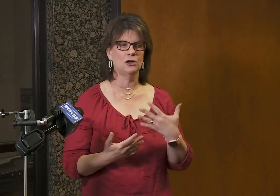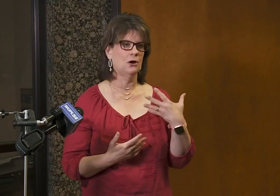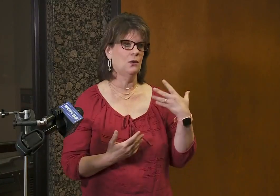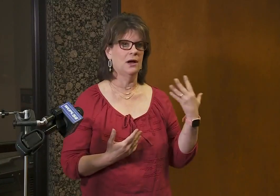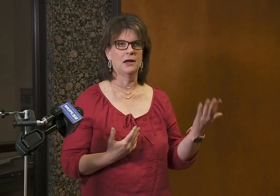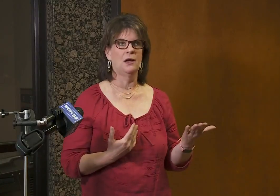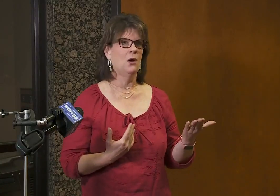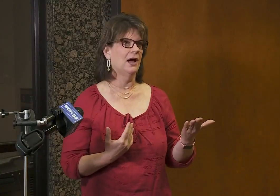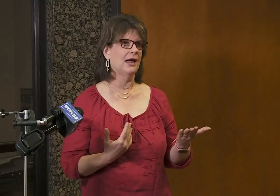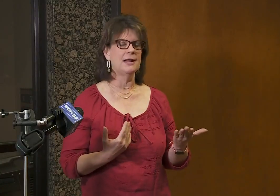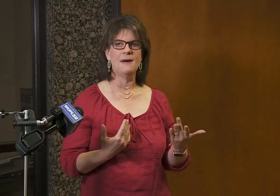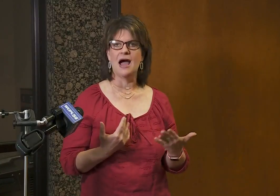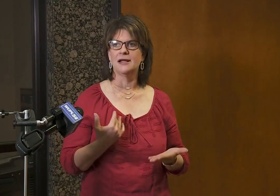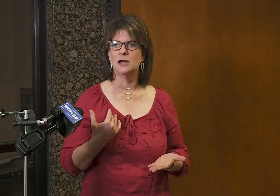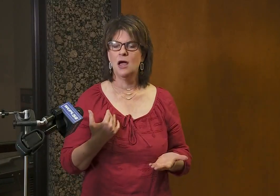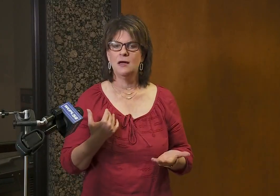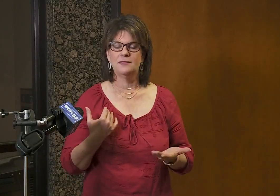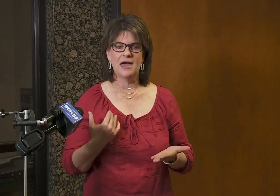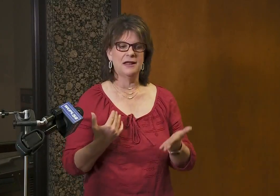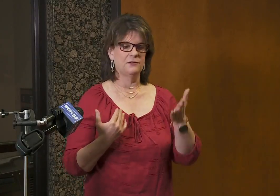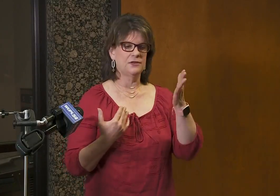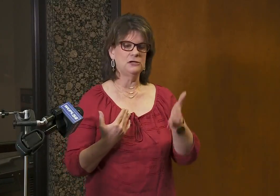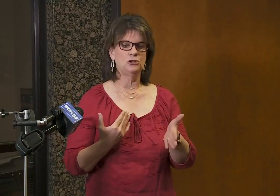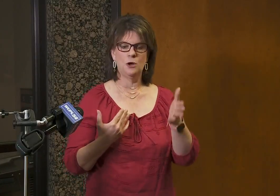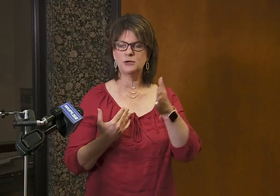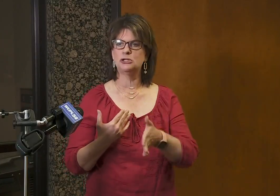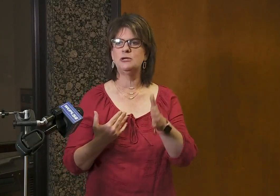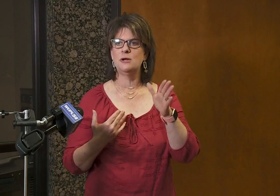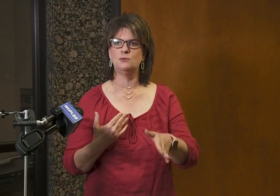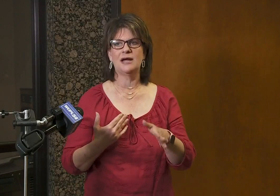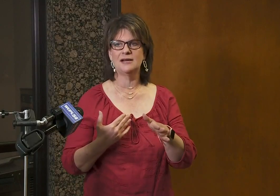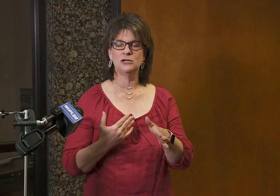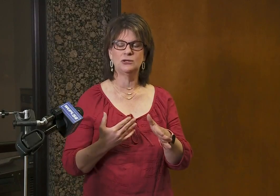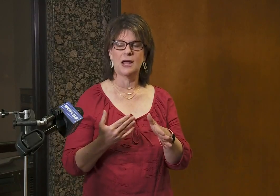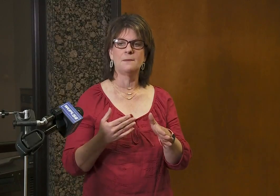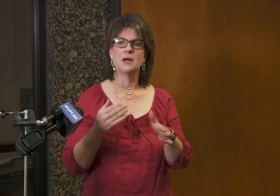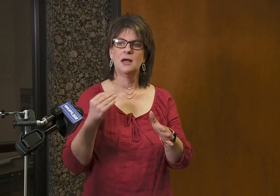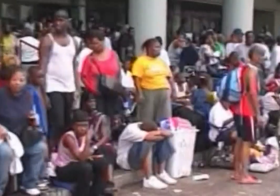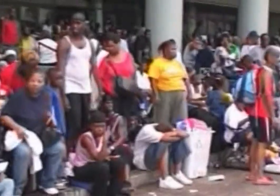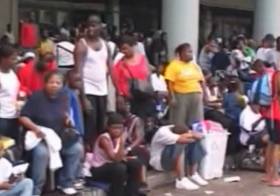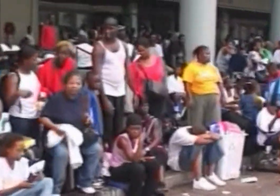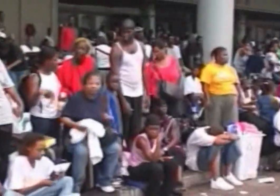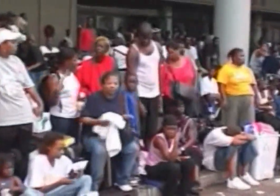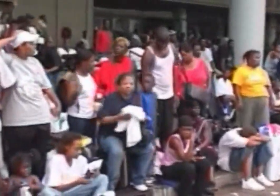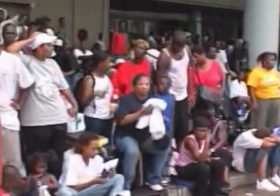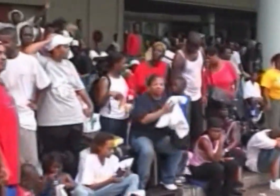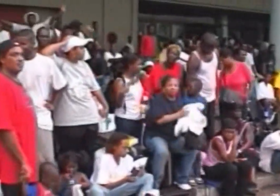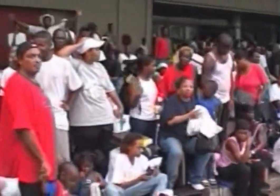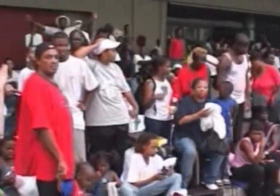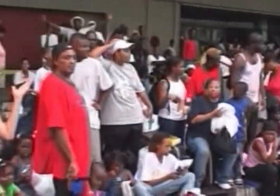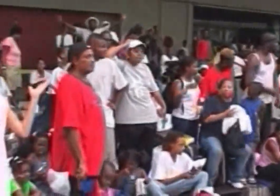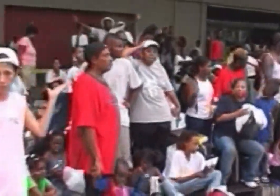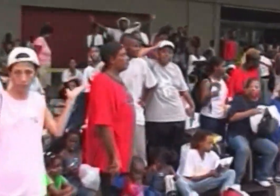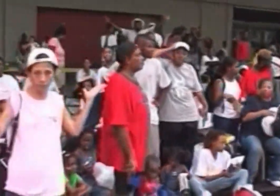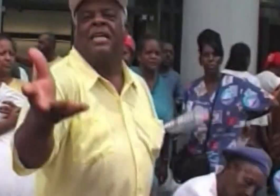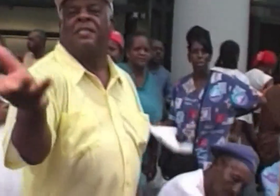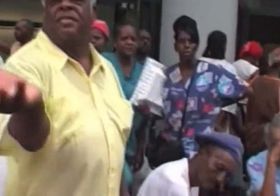or anybody that the interpreter should be right nesting. That hasn't always been the case. Bernias says Hurricane